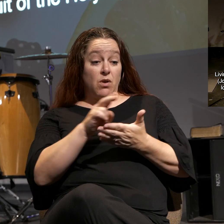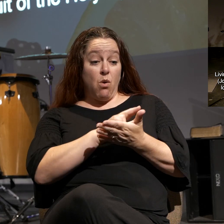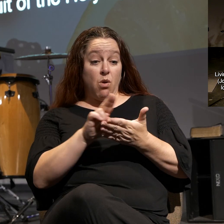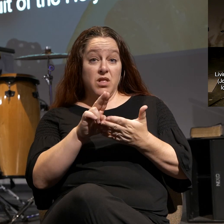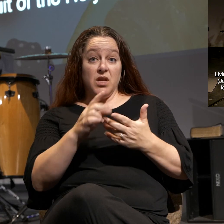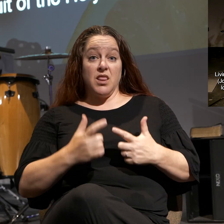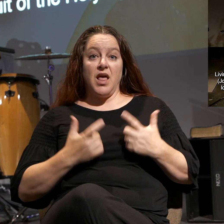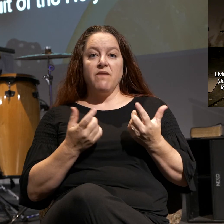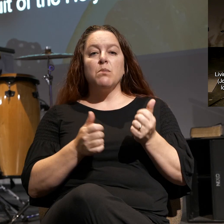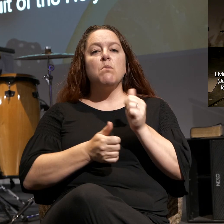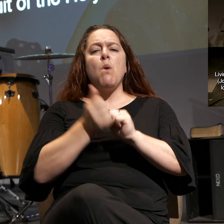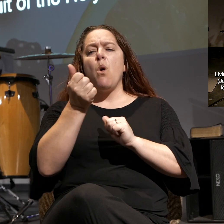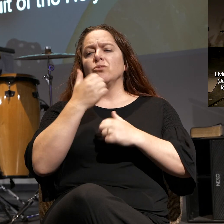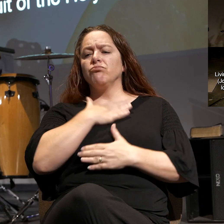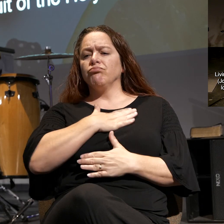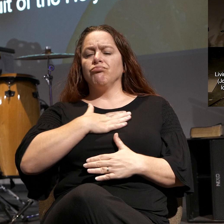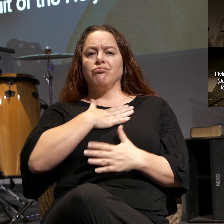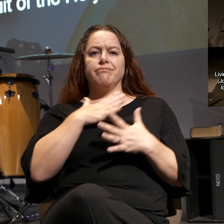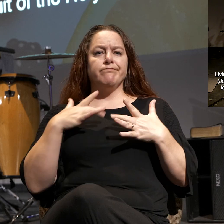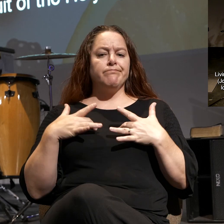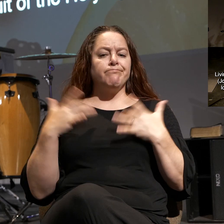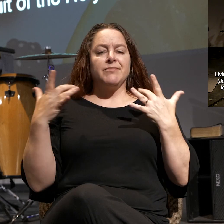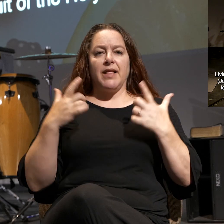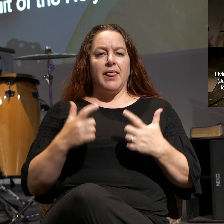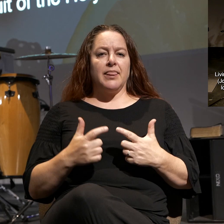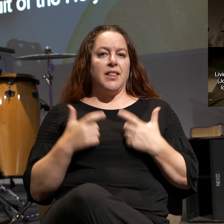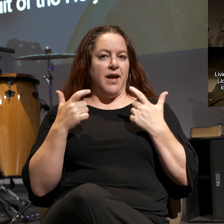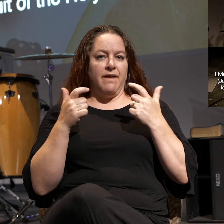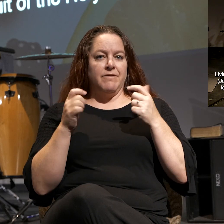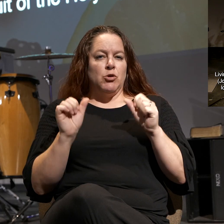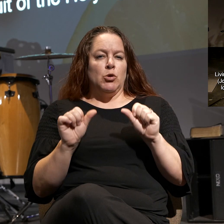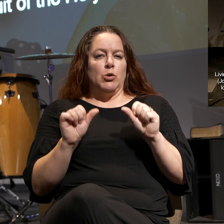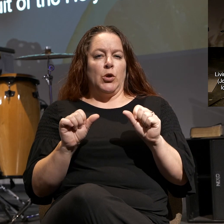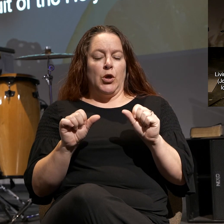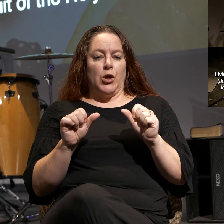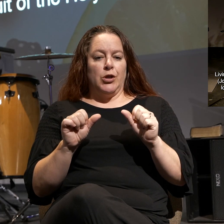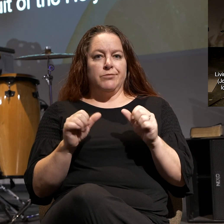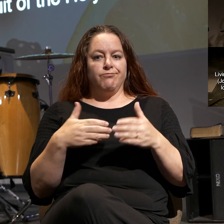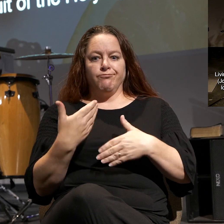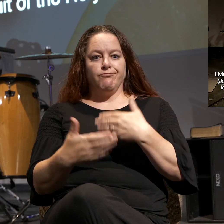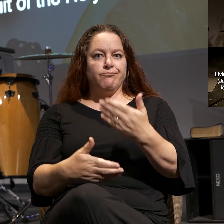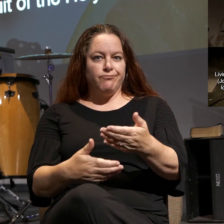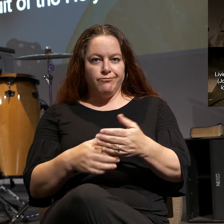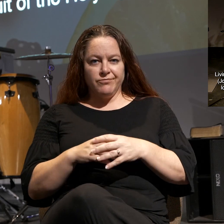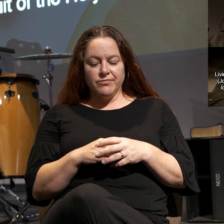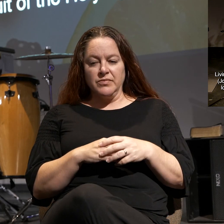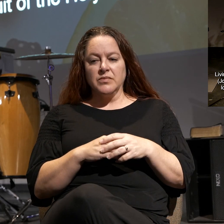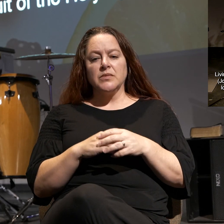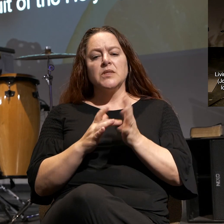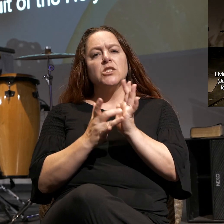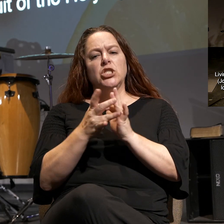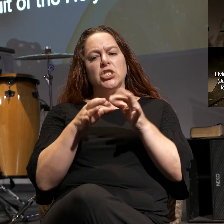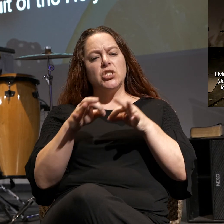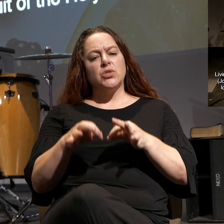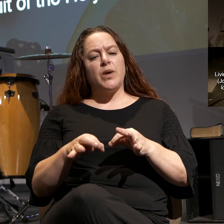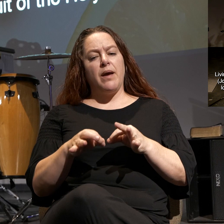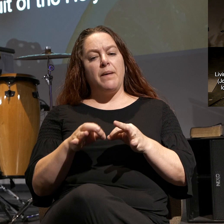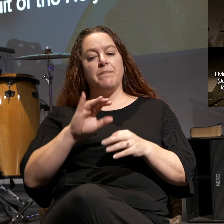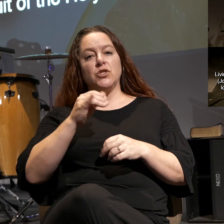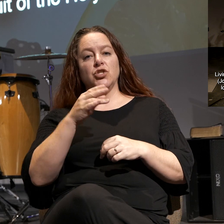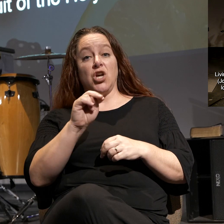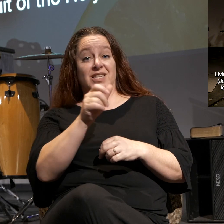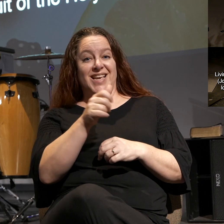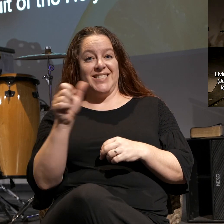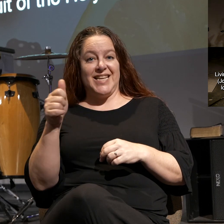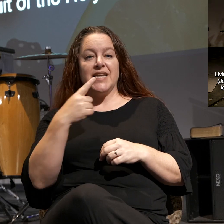pleasurable and exhilarating life you could ever live. Jesus described this life in John